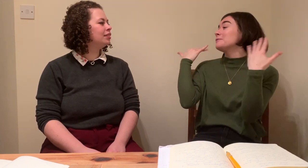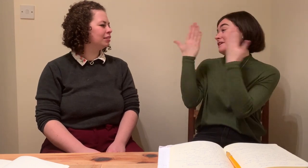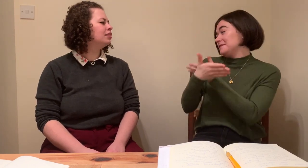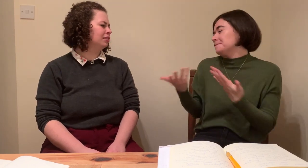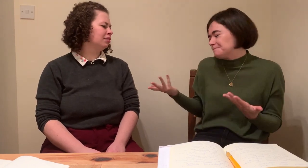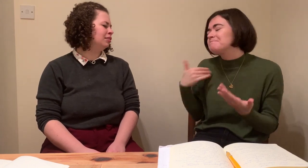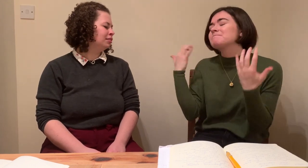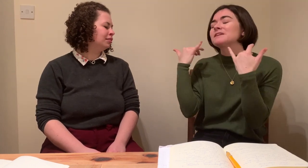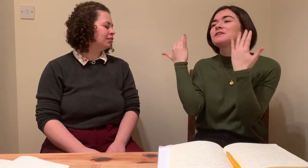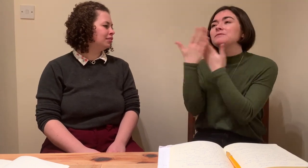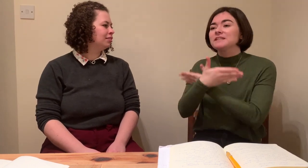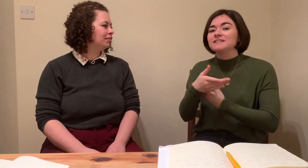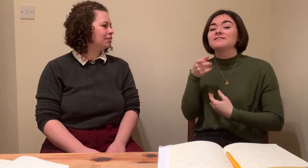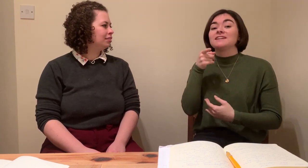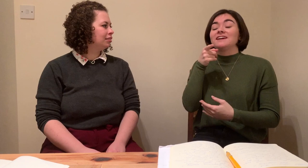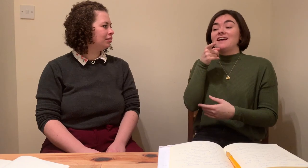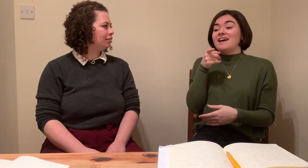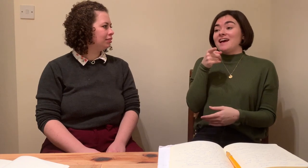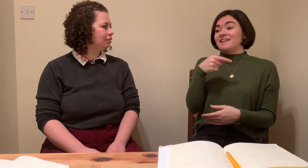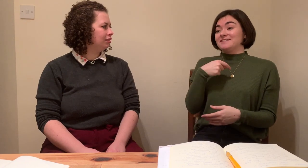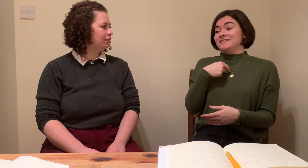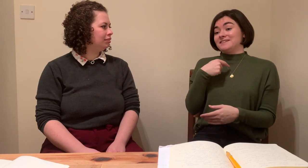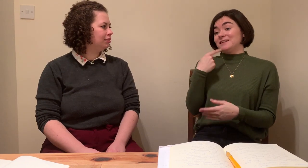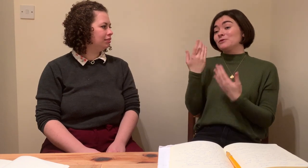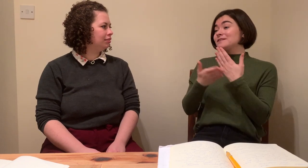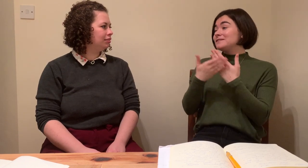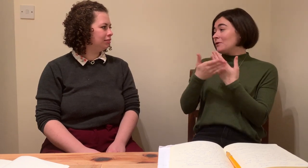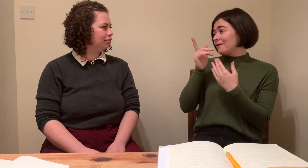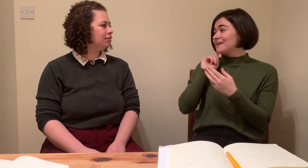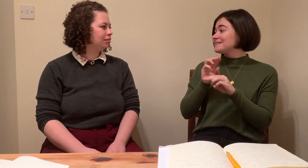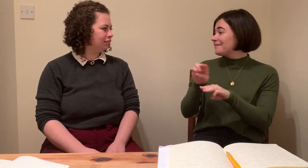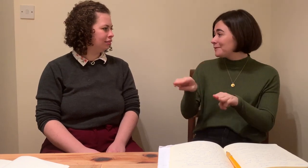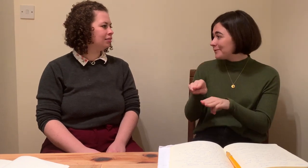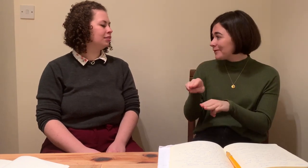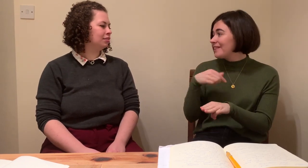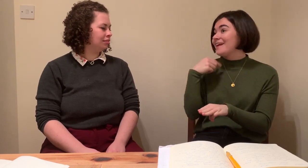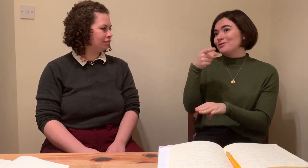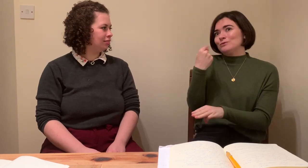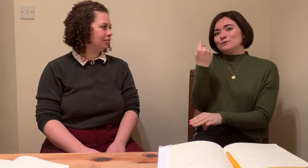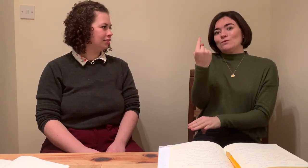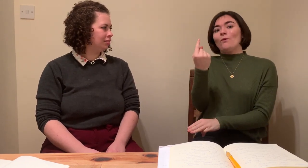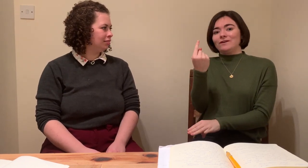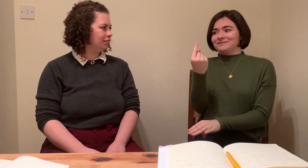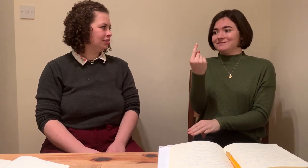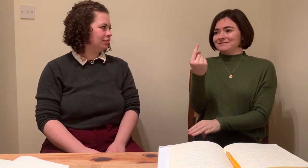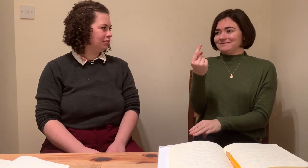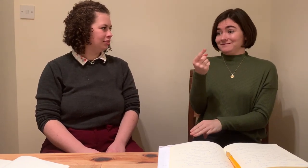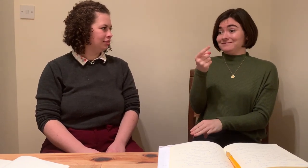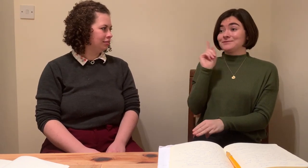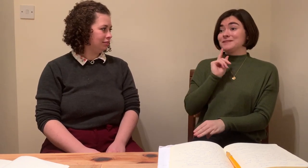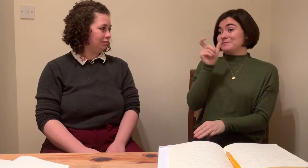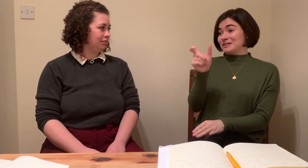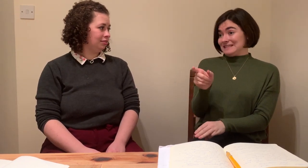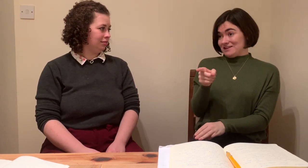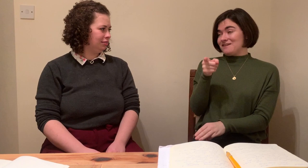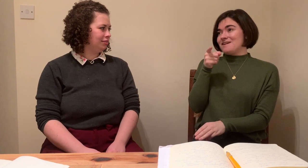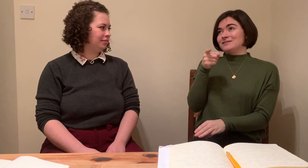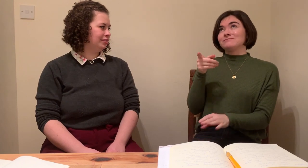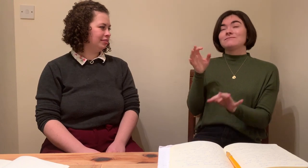among peers, exactly. So she knew exactly how that would be understood by the others. I think we can learn a lot as hearing interpreters from our deaf interpreter colleagues.